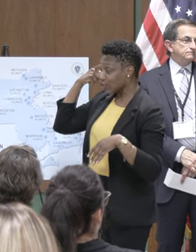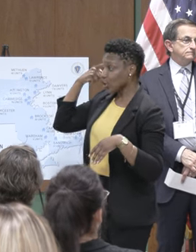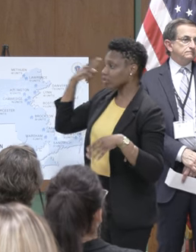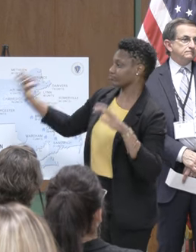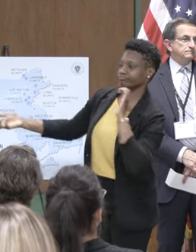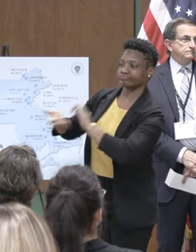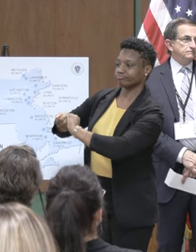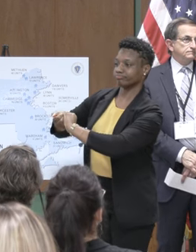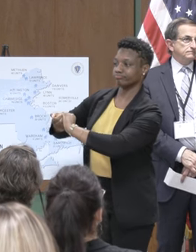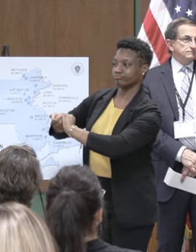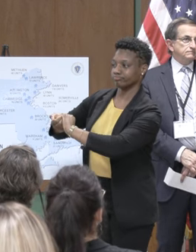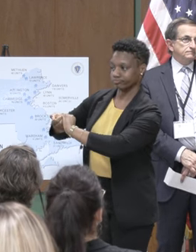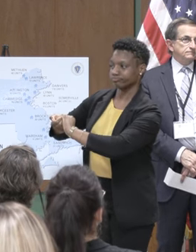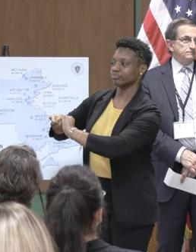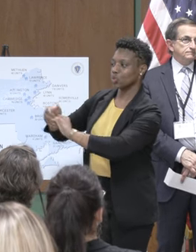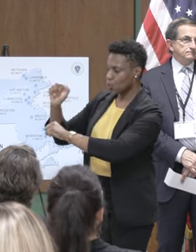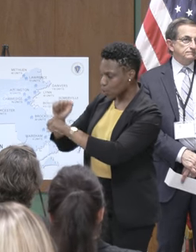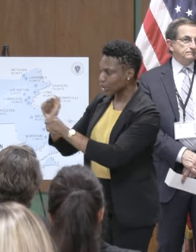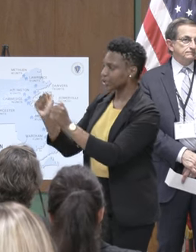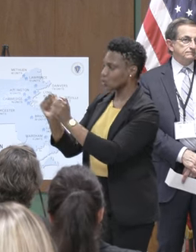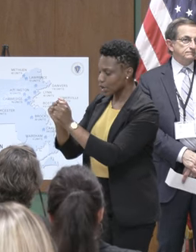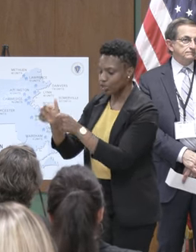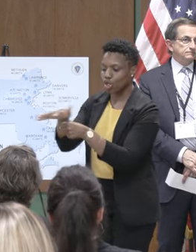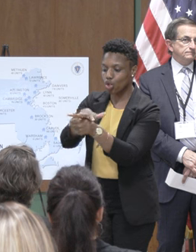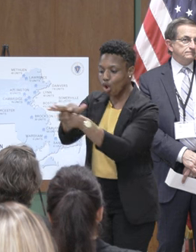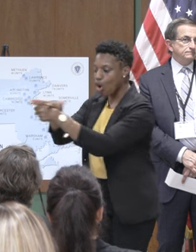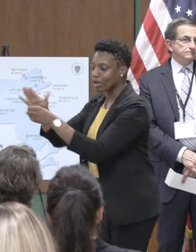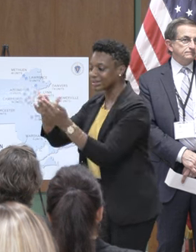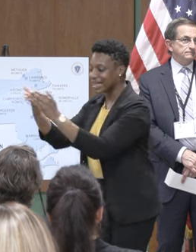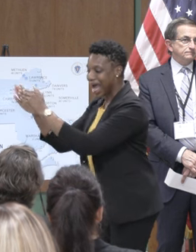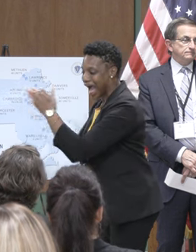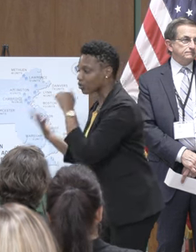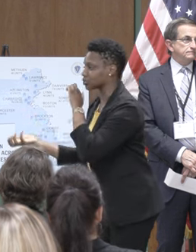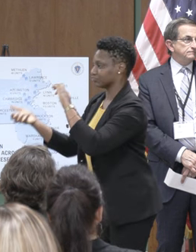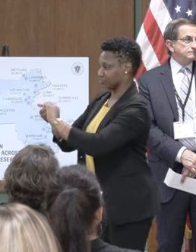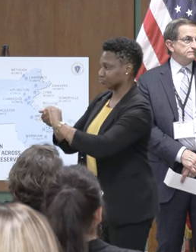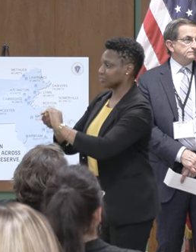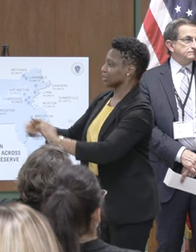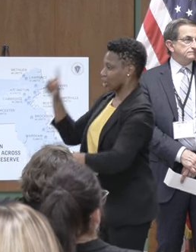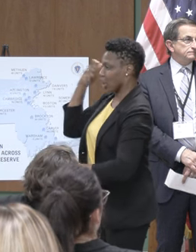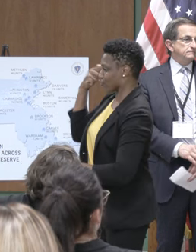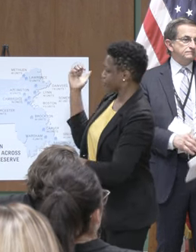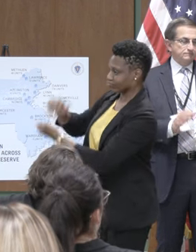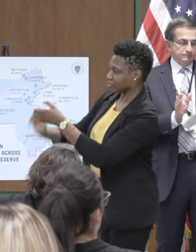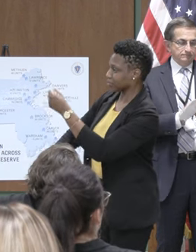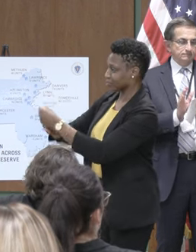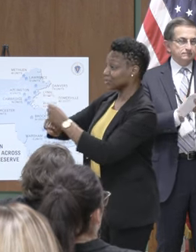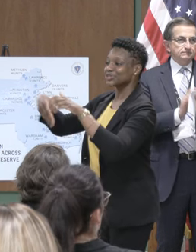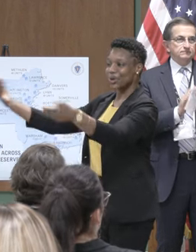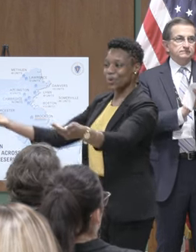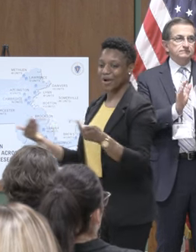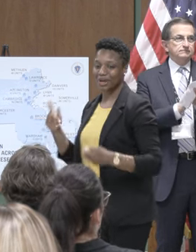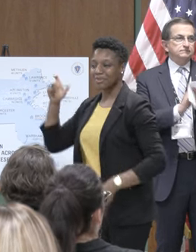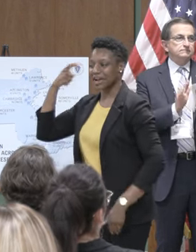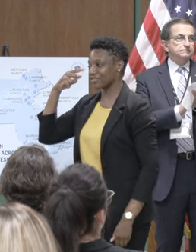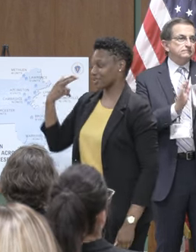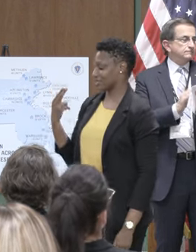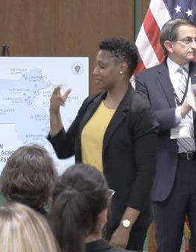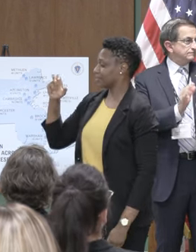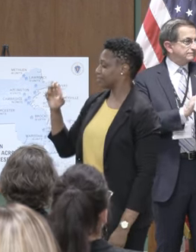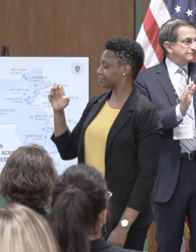working with local government on this important work and with that please join me in welcoming governor healy thank you